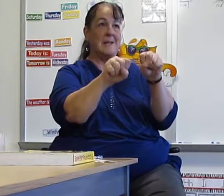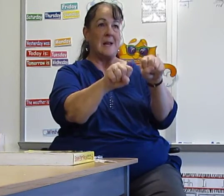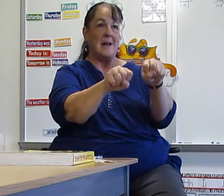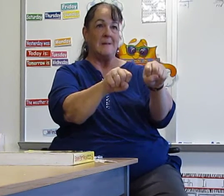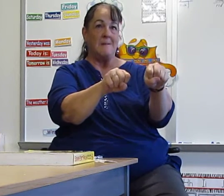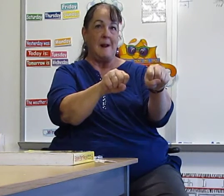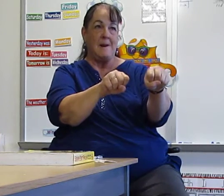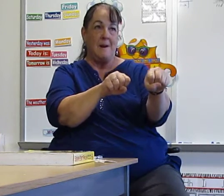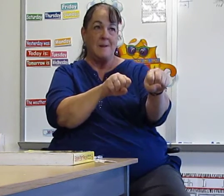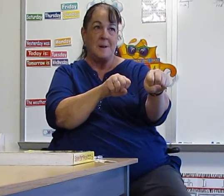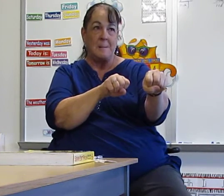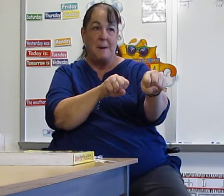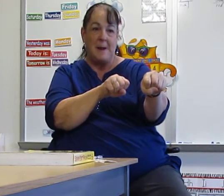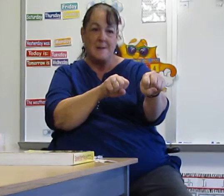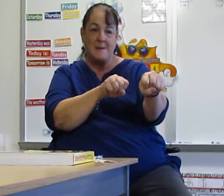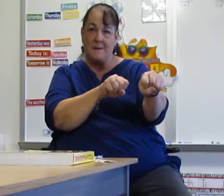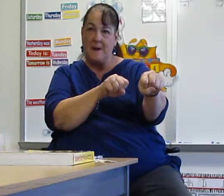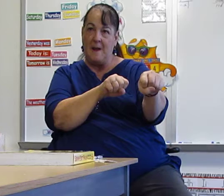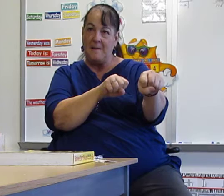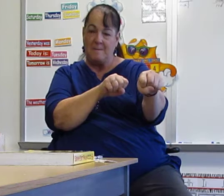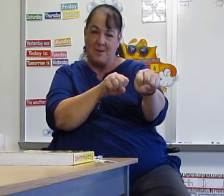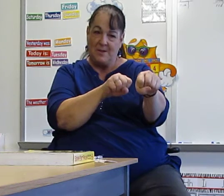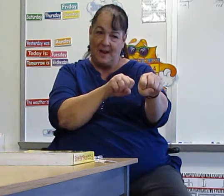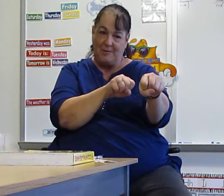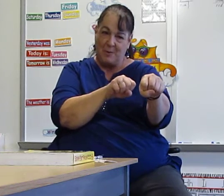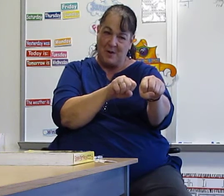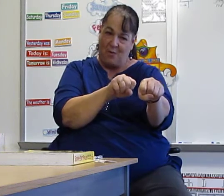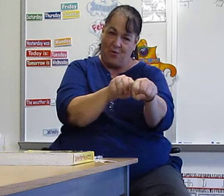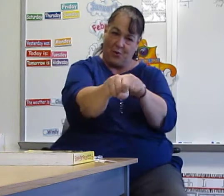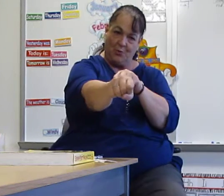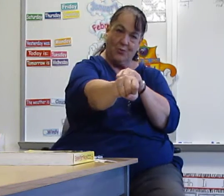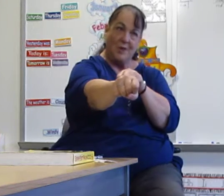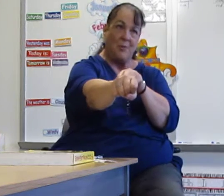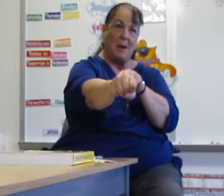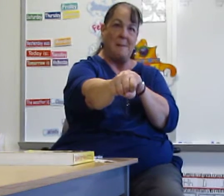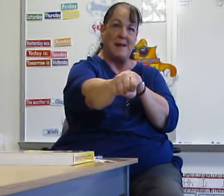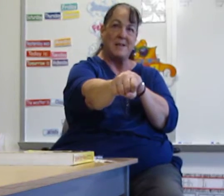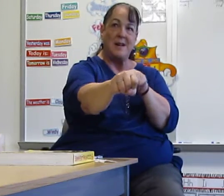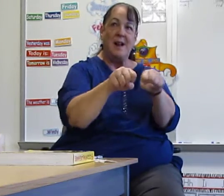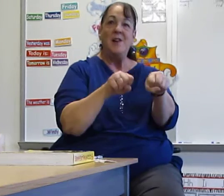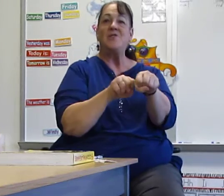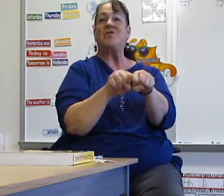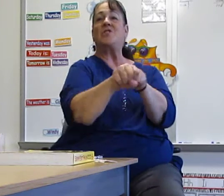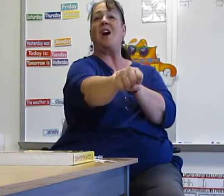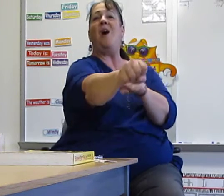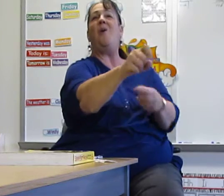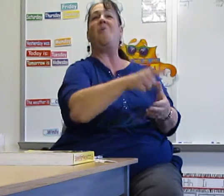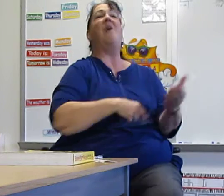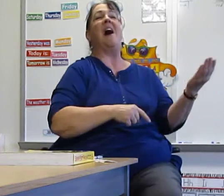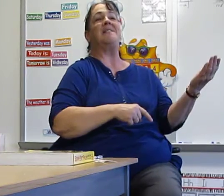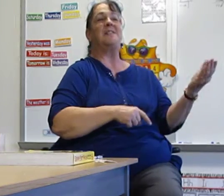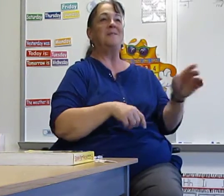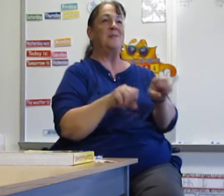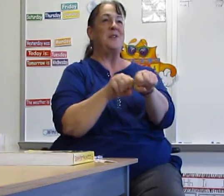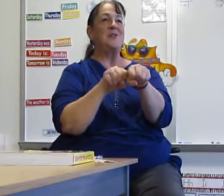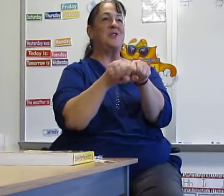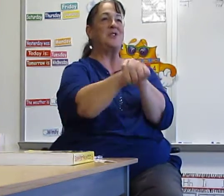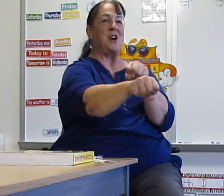it's like the right car is going to pass it on the left. To the left one. Go right past it. So. What? So.